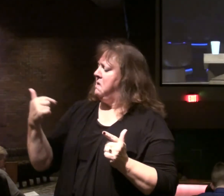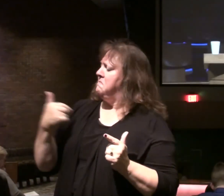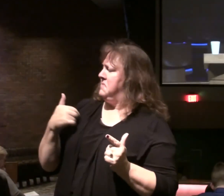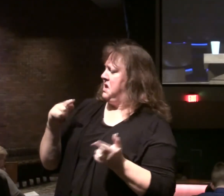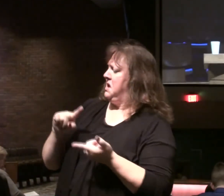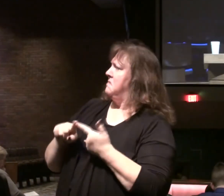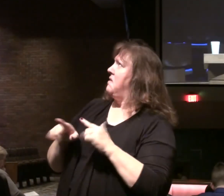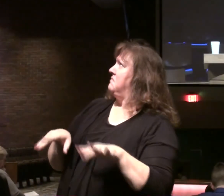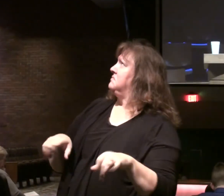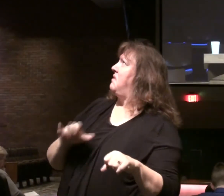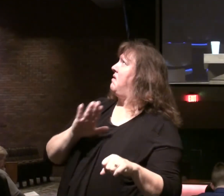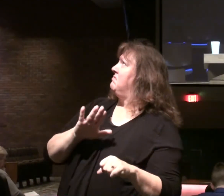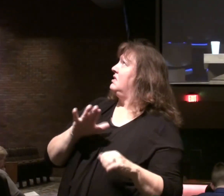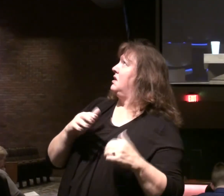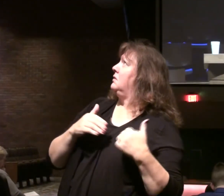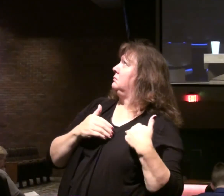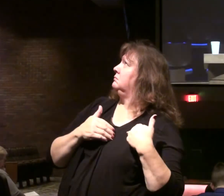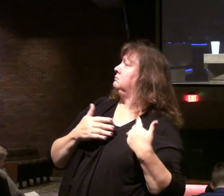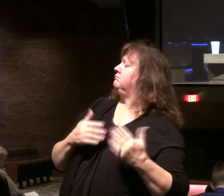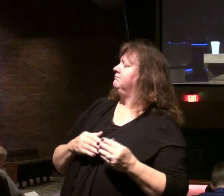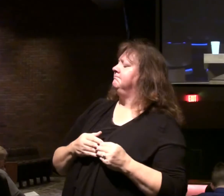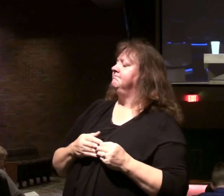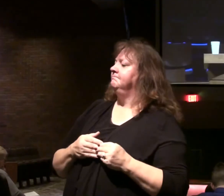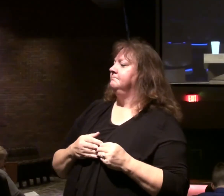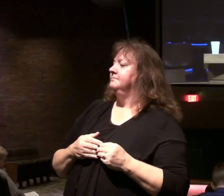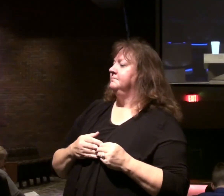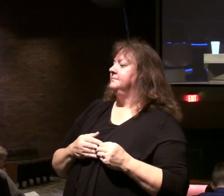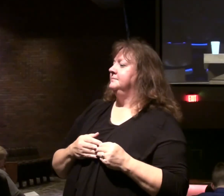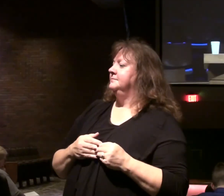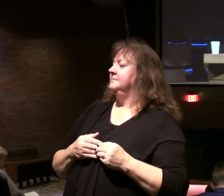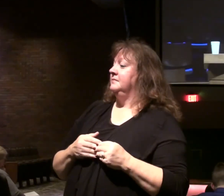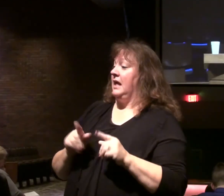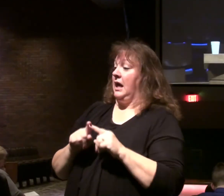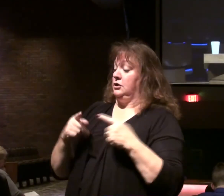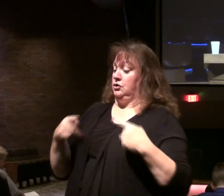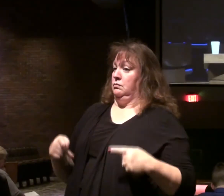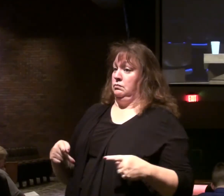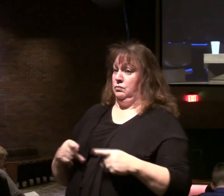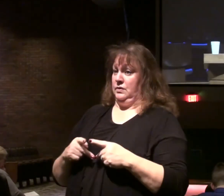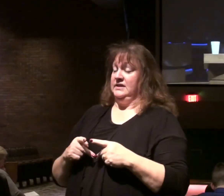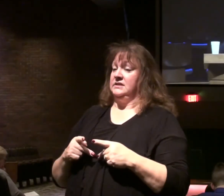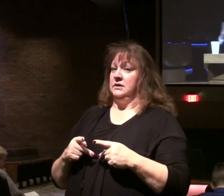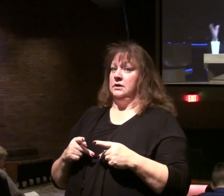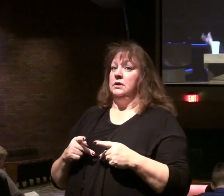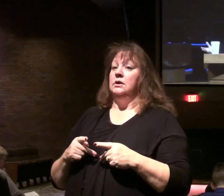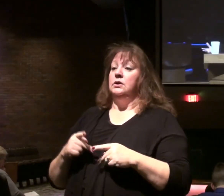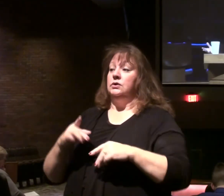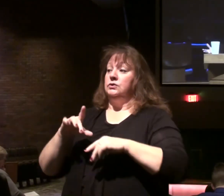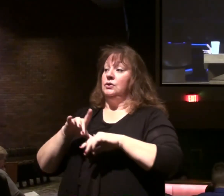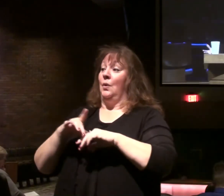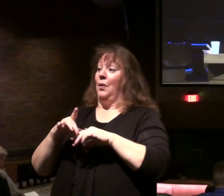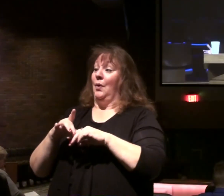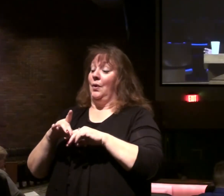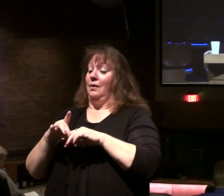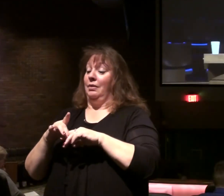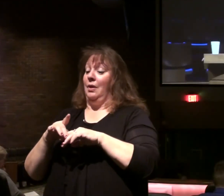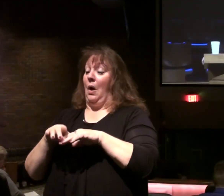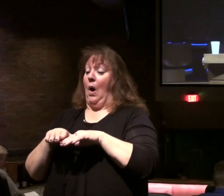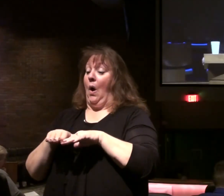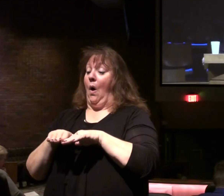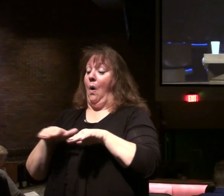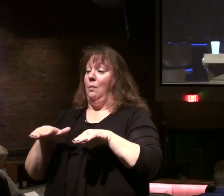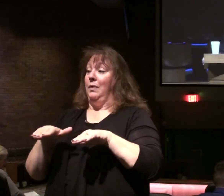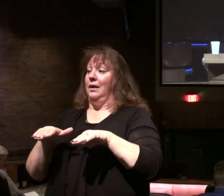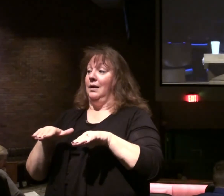Are pursuing their role of leadership. The priesthood and so on. So the earth opened up. swallowed Korah.